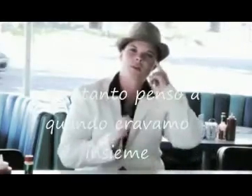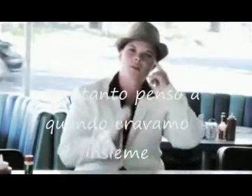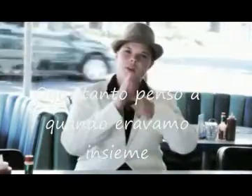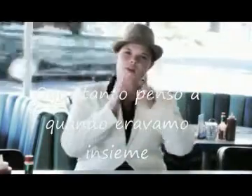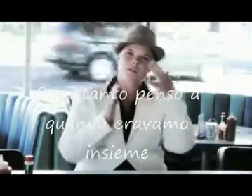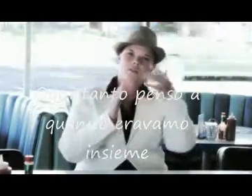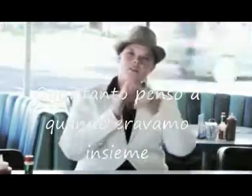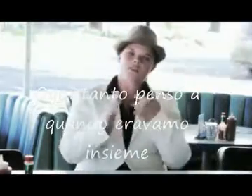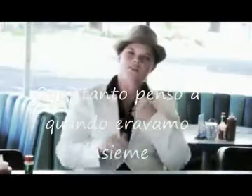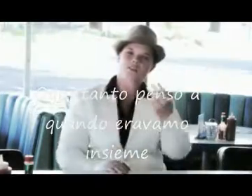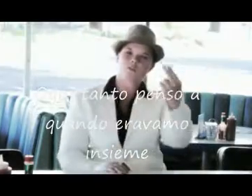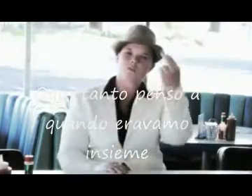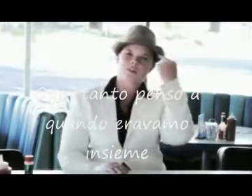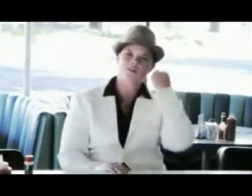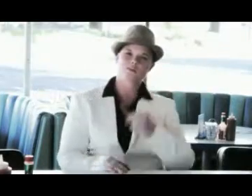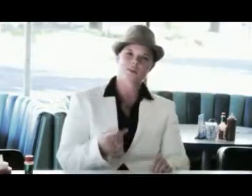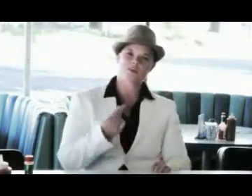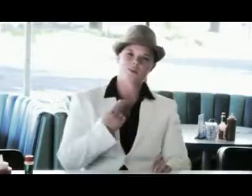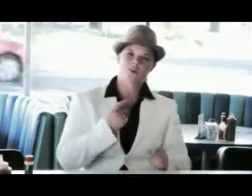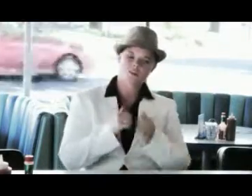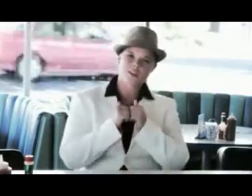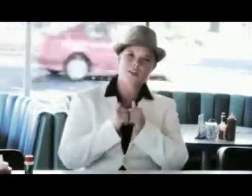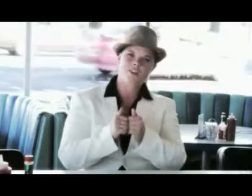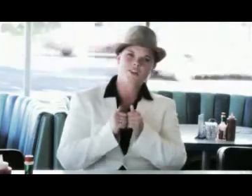Now and then I think of when we were together